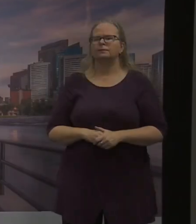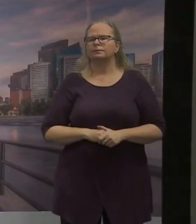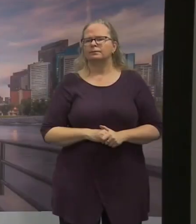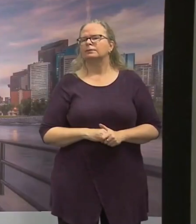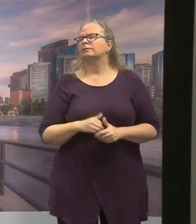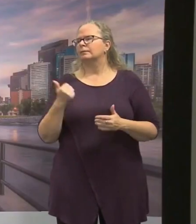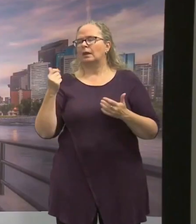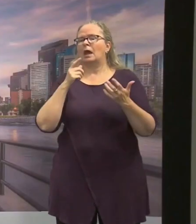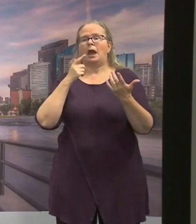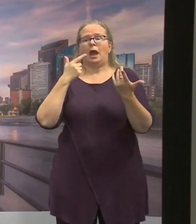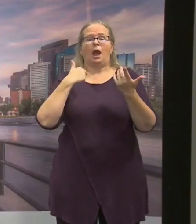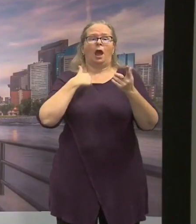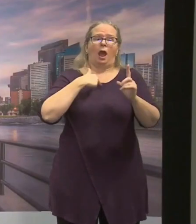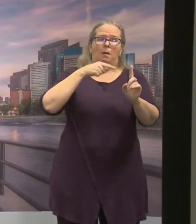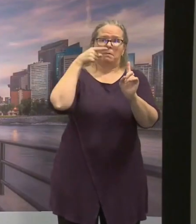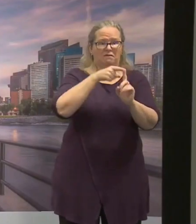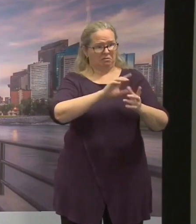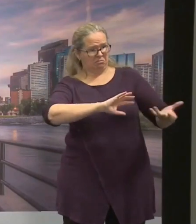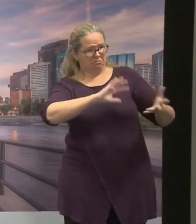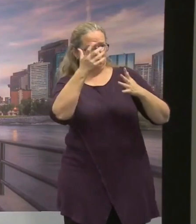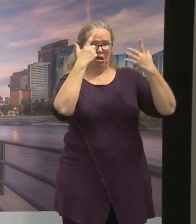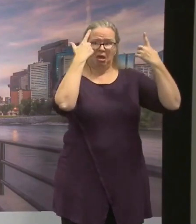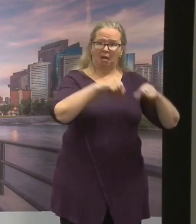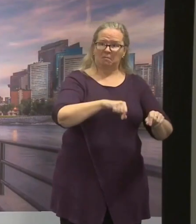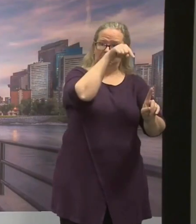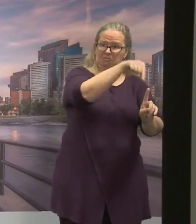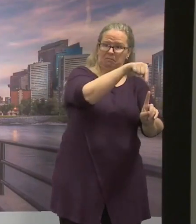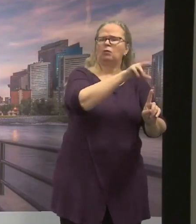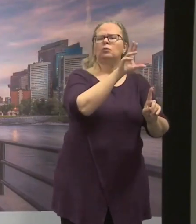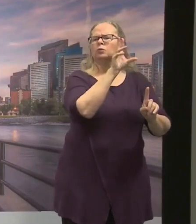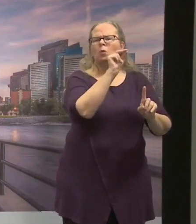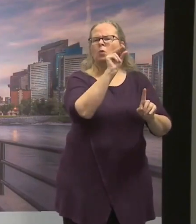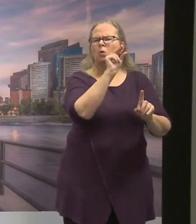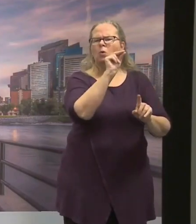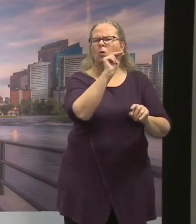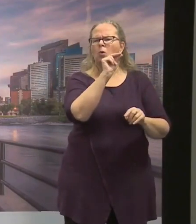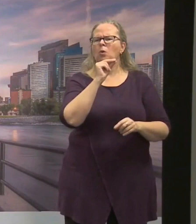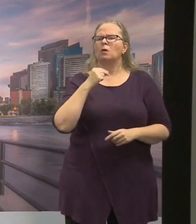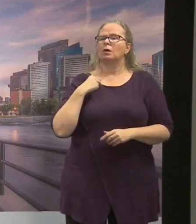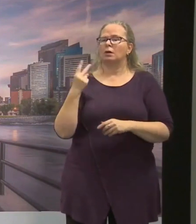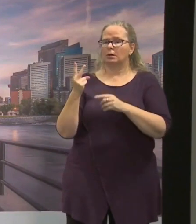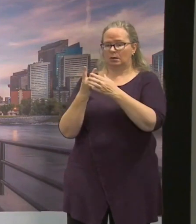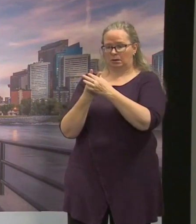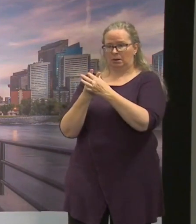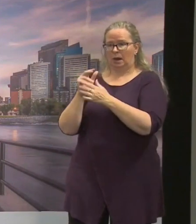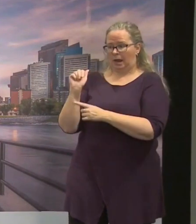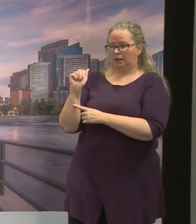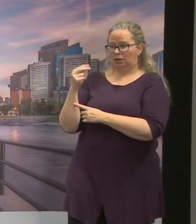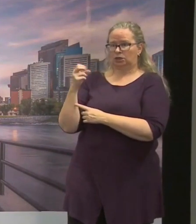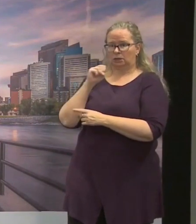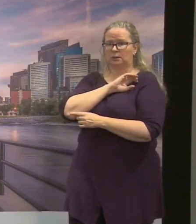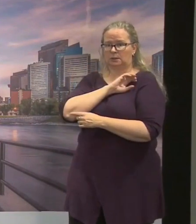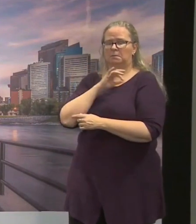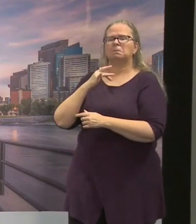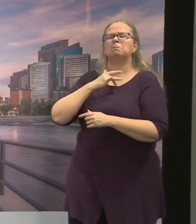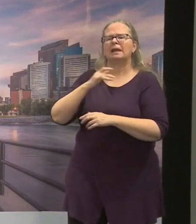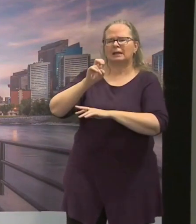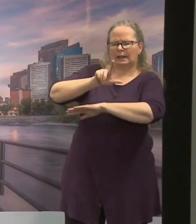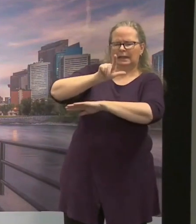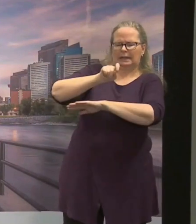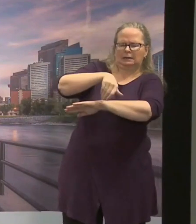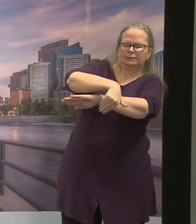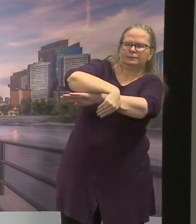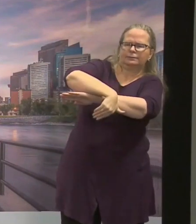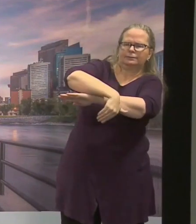What you're seeing when they come out to bars and restaurants predominantly later in the evening is you're seeing the deployment